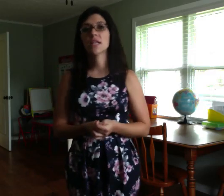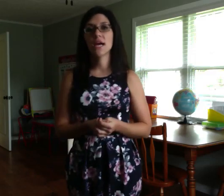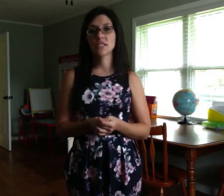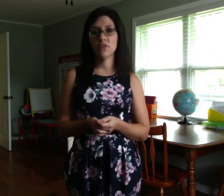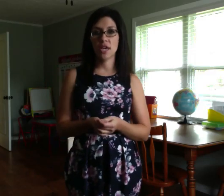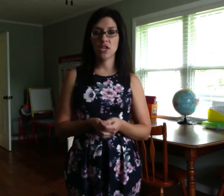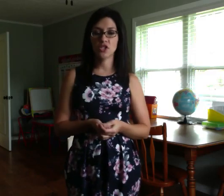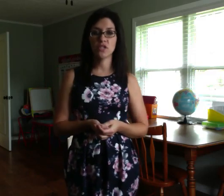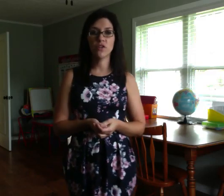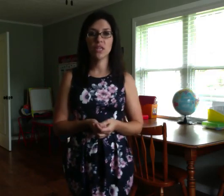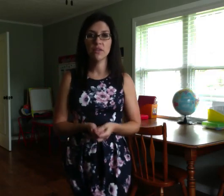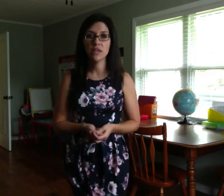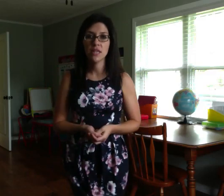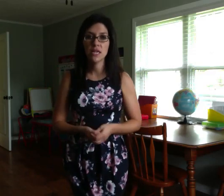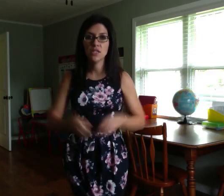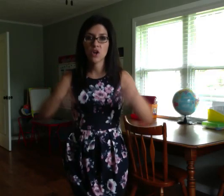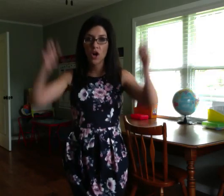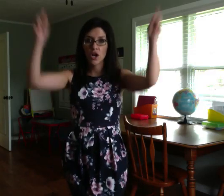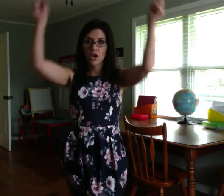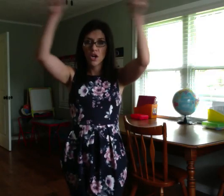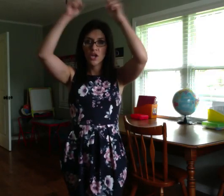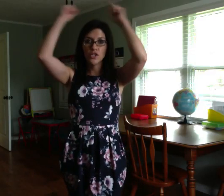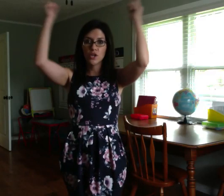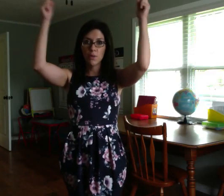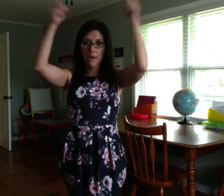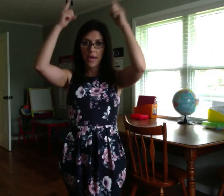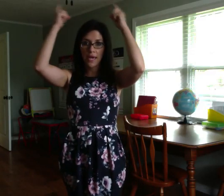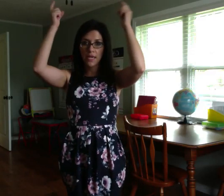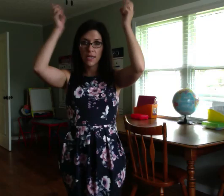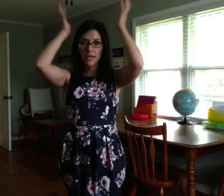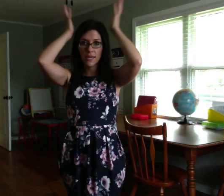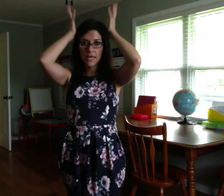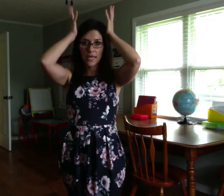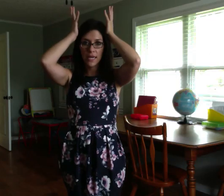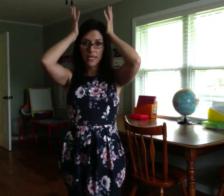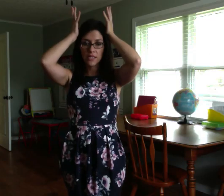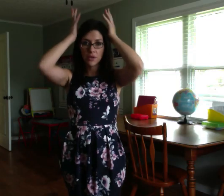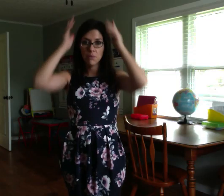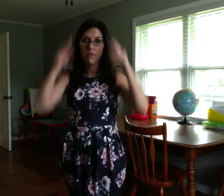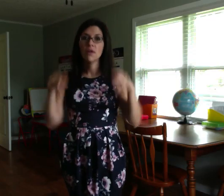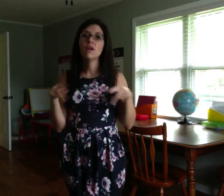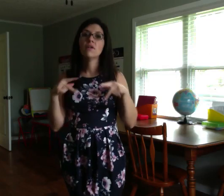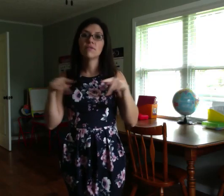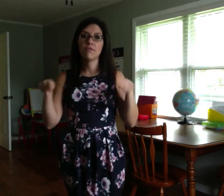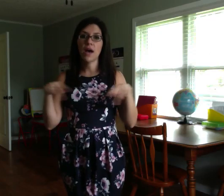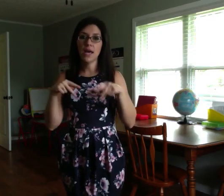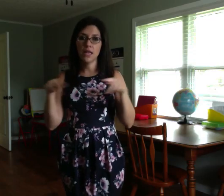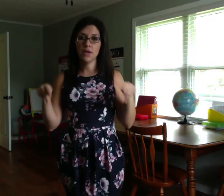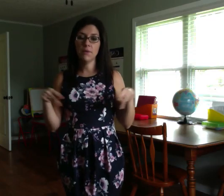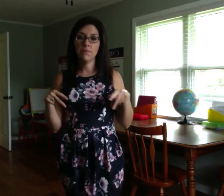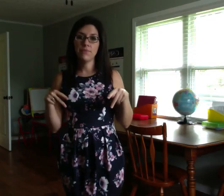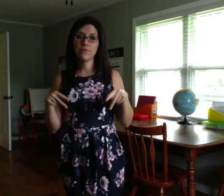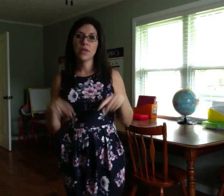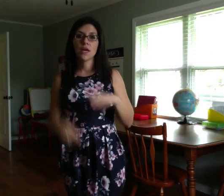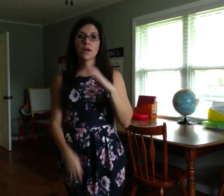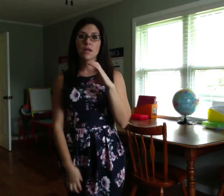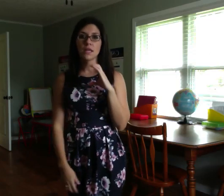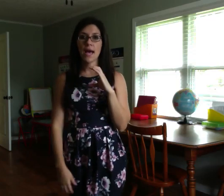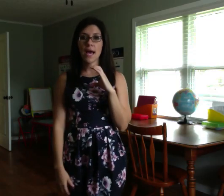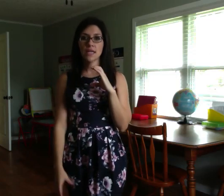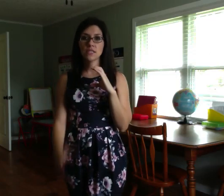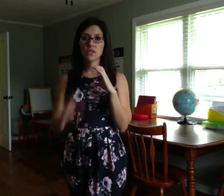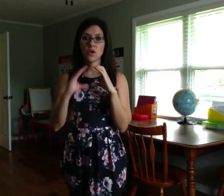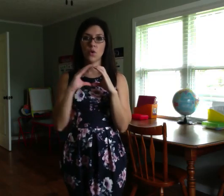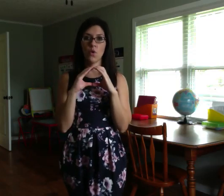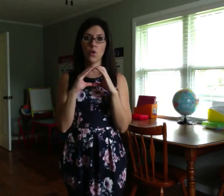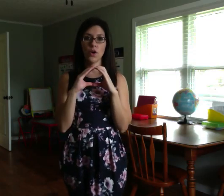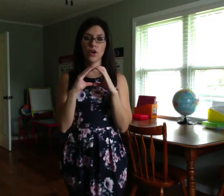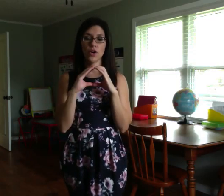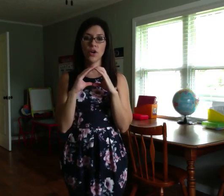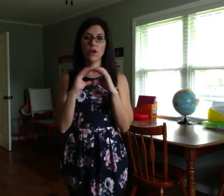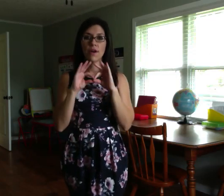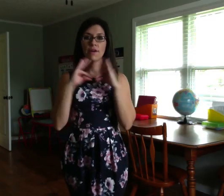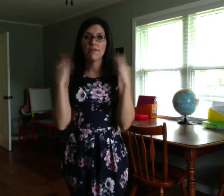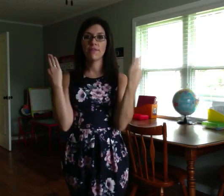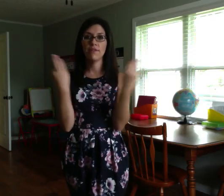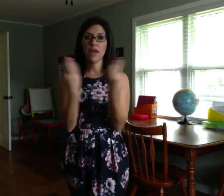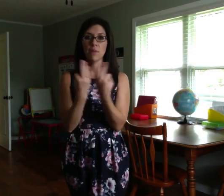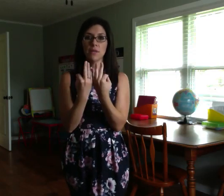classifications for living things are domain, kingdom, phylum, class, order, family,